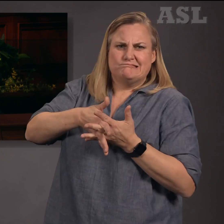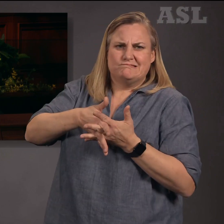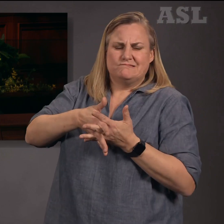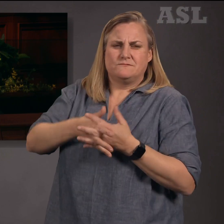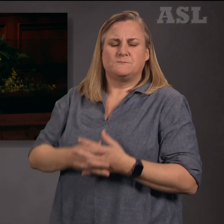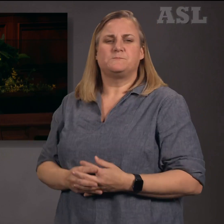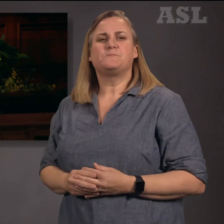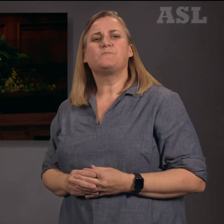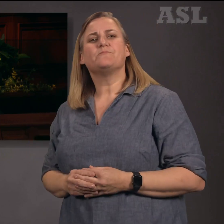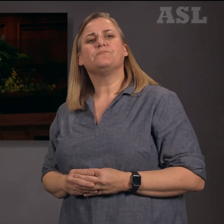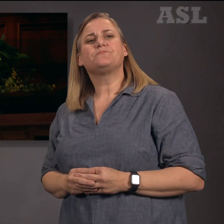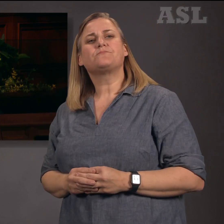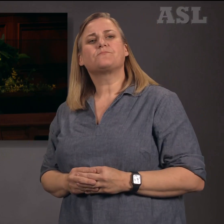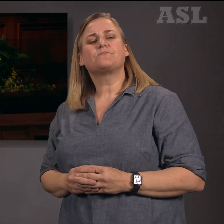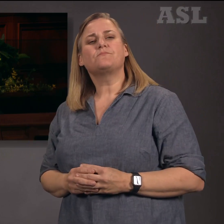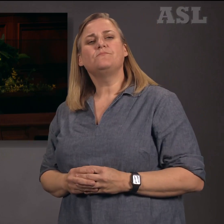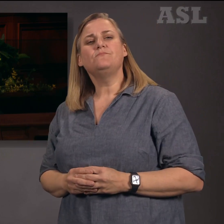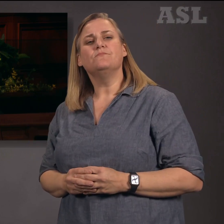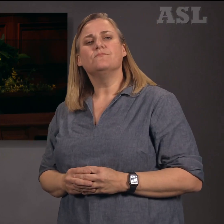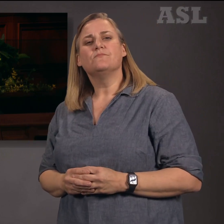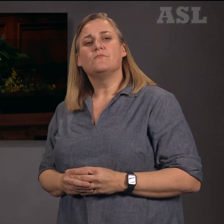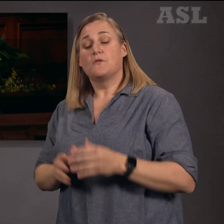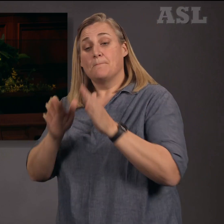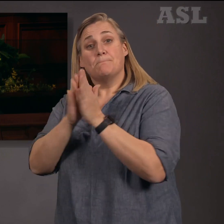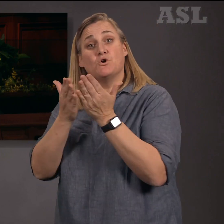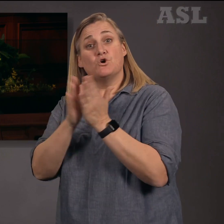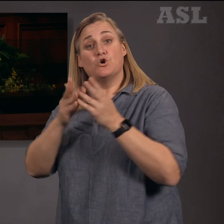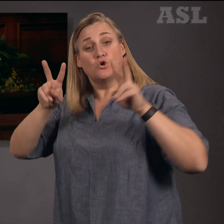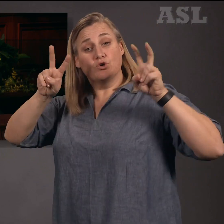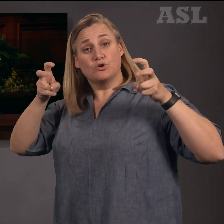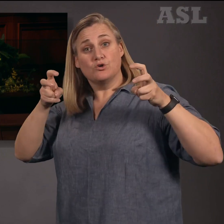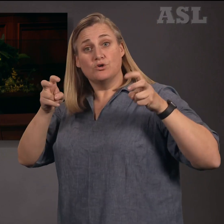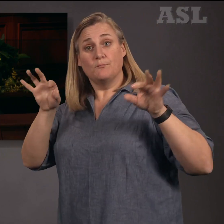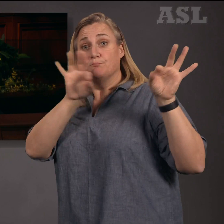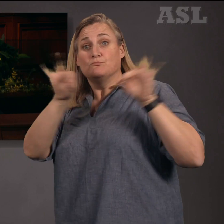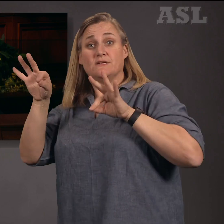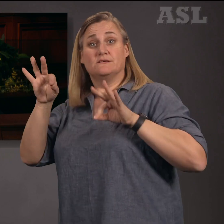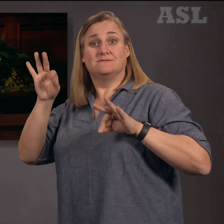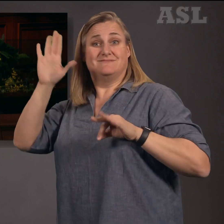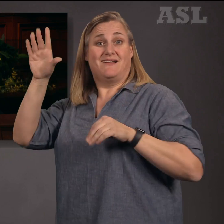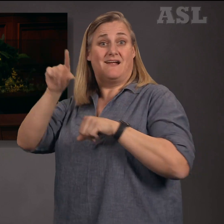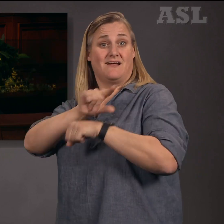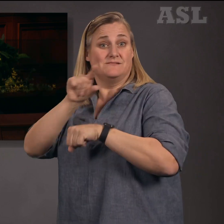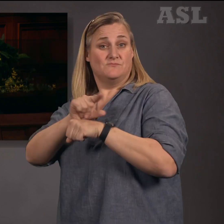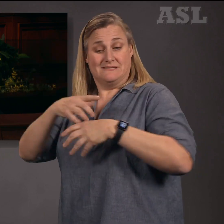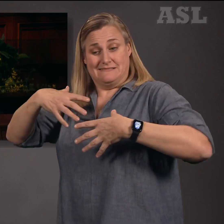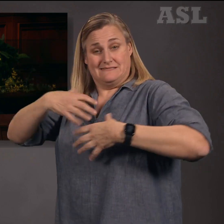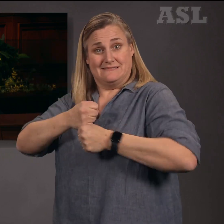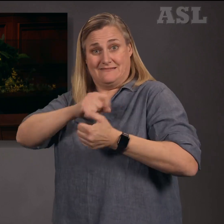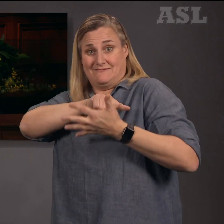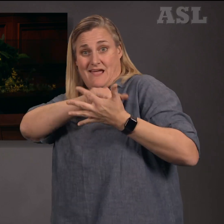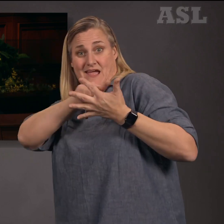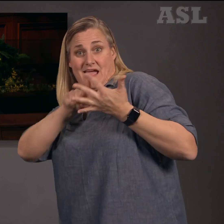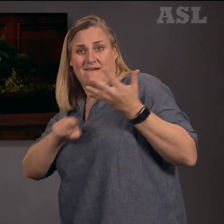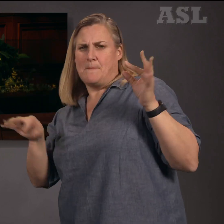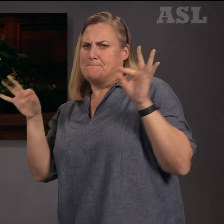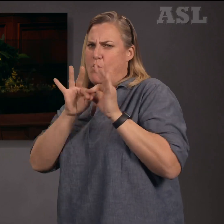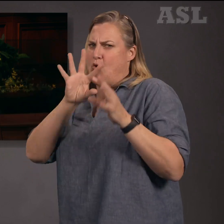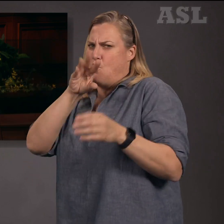doctrine of Christ engraved in their hearts, rooted in the marrow of their bones, end quote. Preach My Gospel